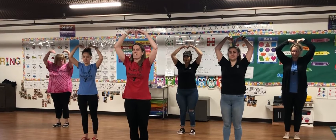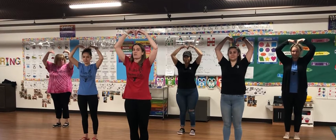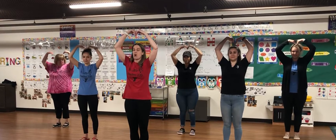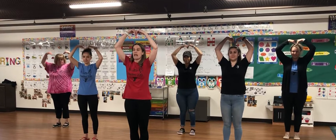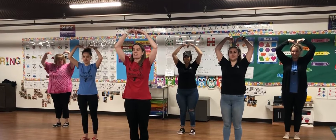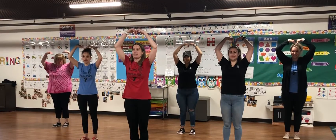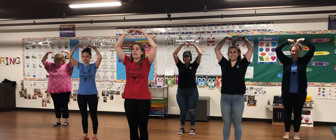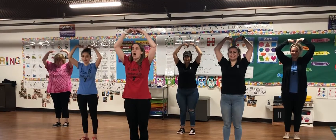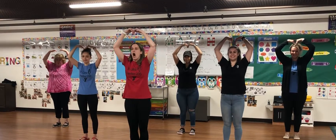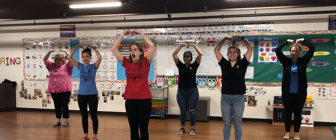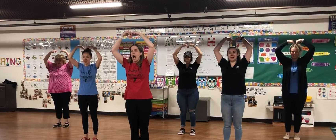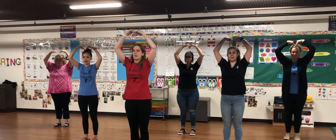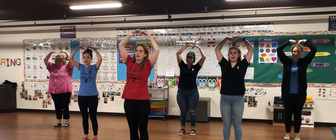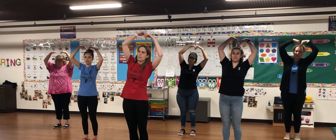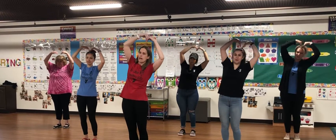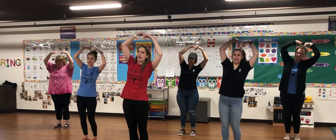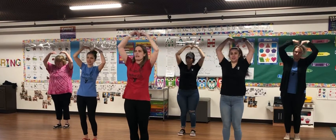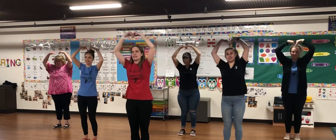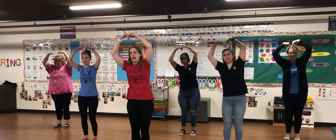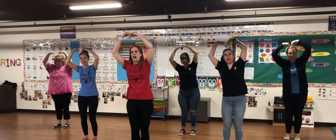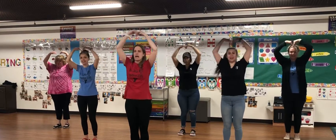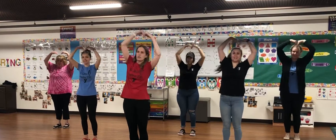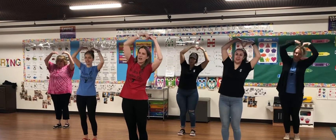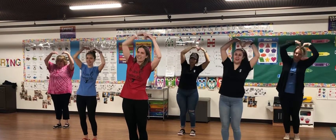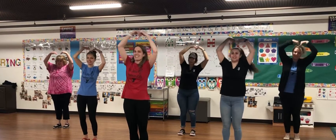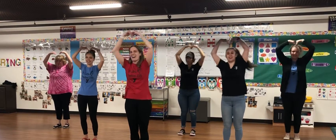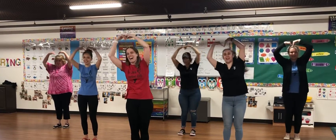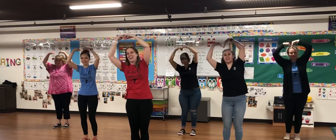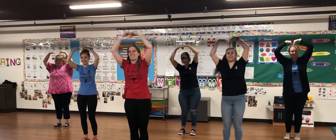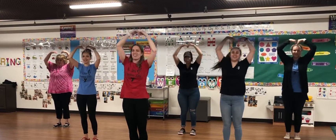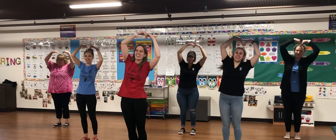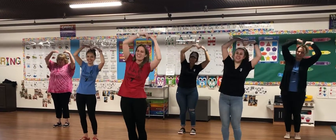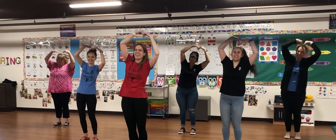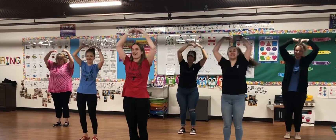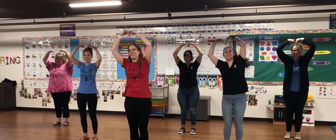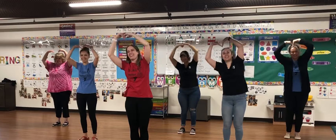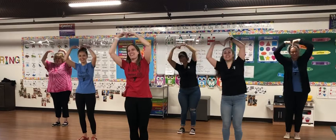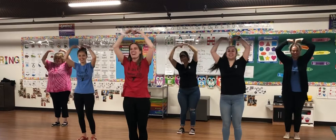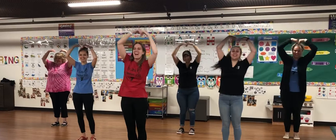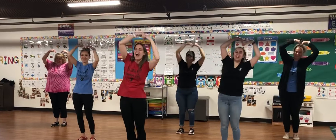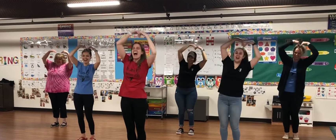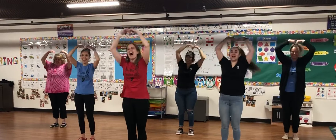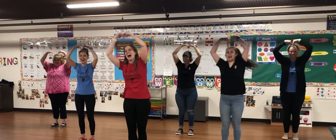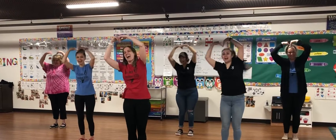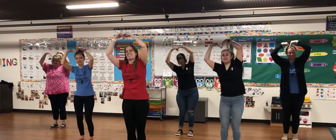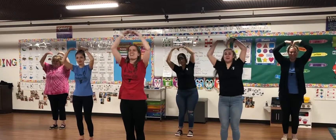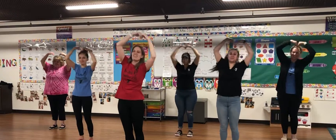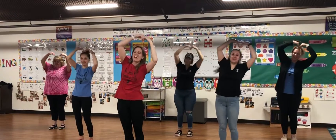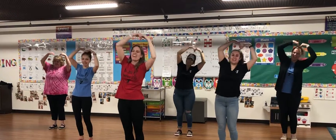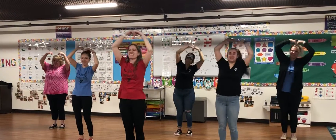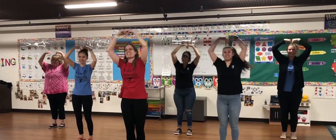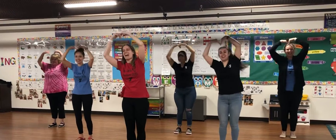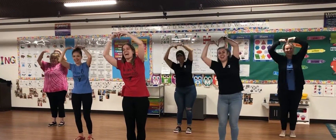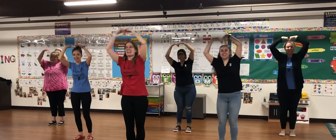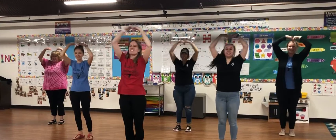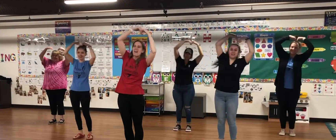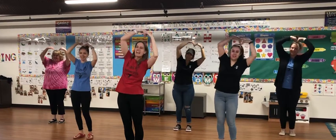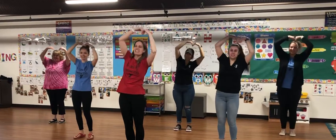voice. I'm a big-sized Valentine for you. I'm a big-sized Valentine